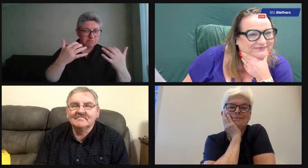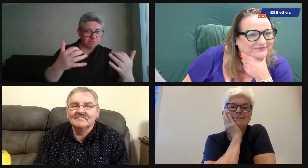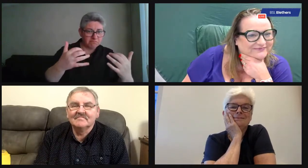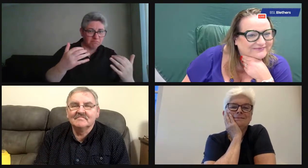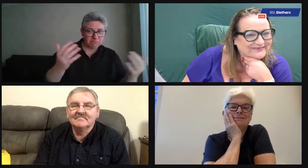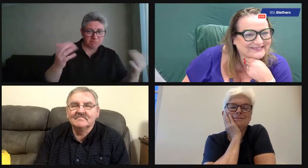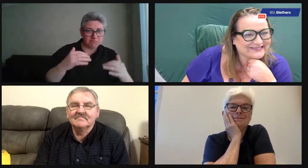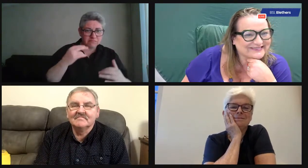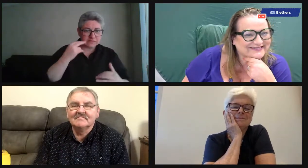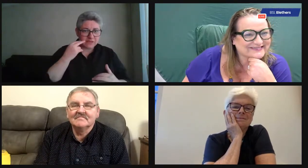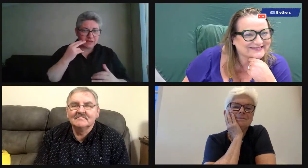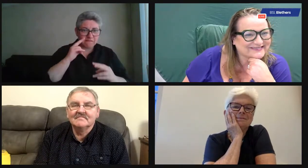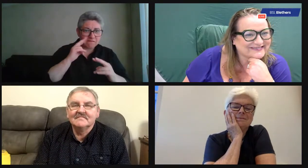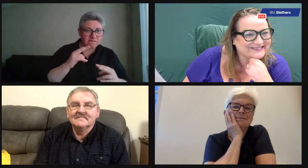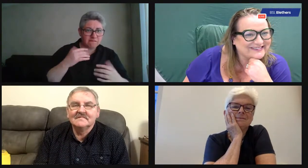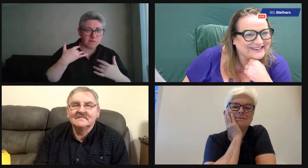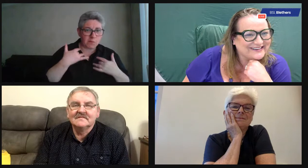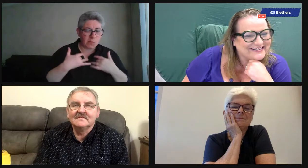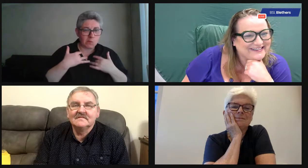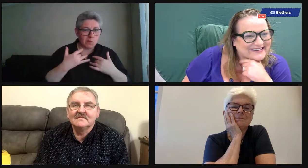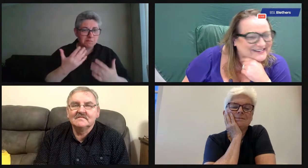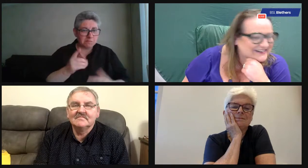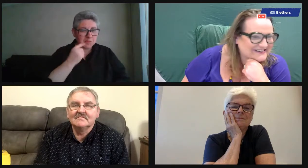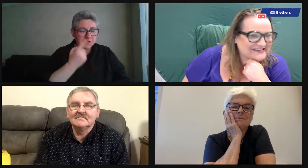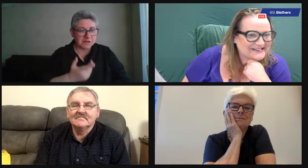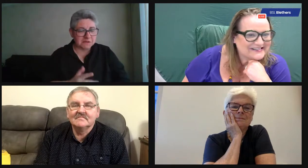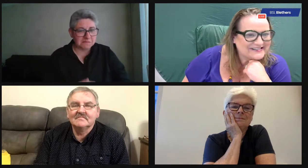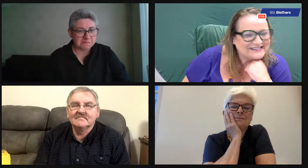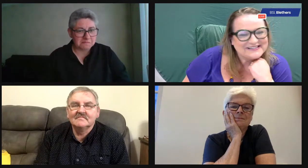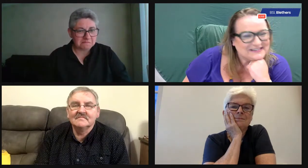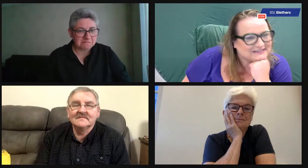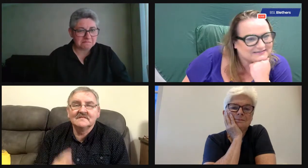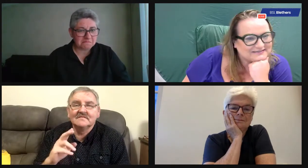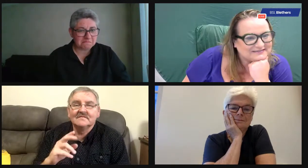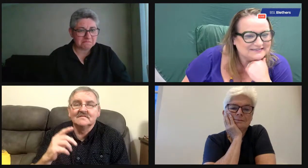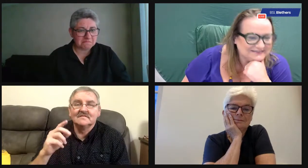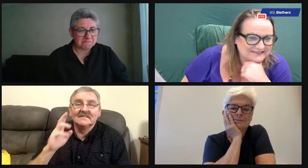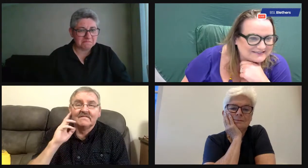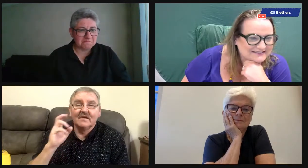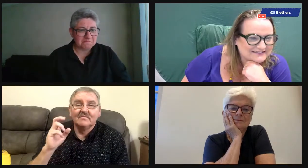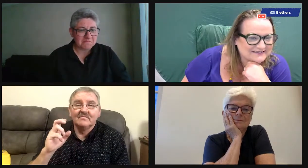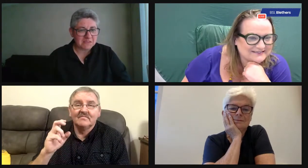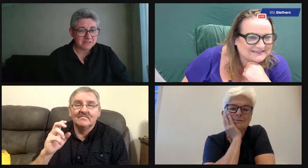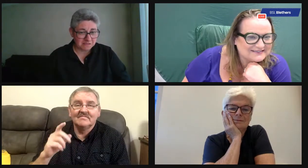Singing to an audience, like singing? Or something for deaf people with music, or?